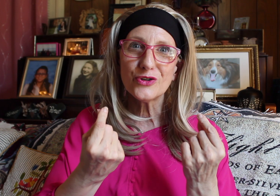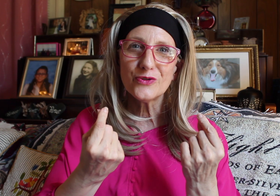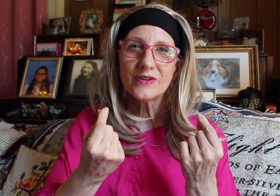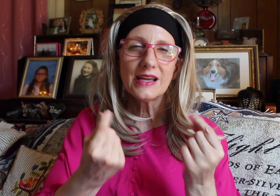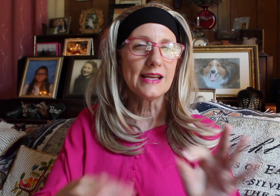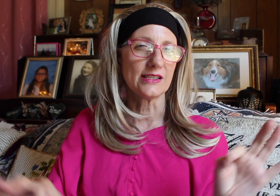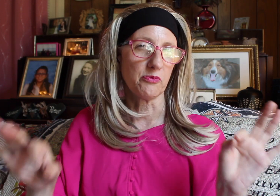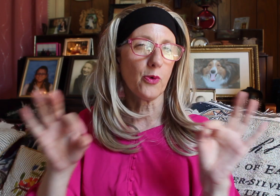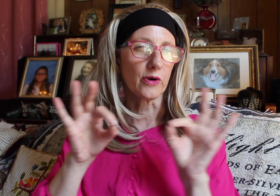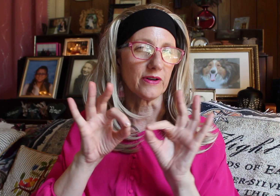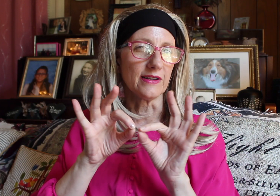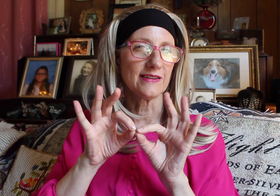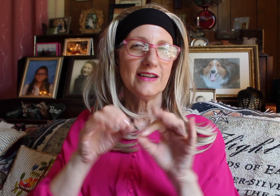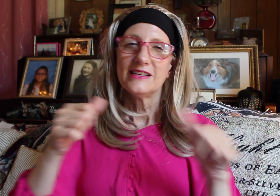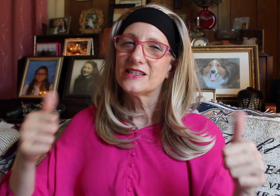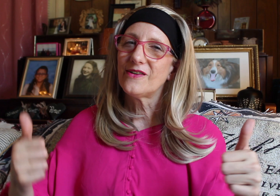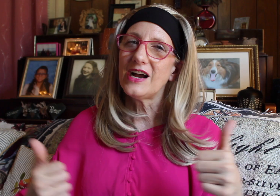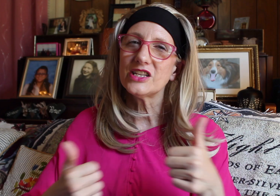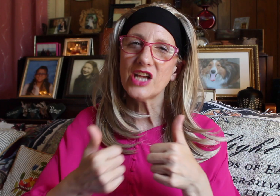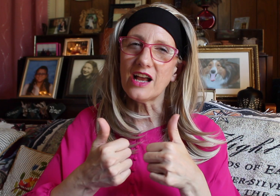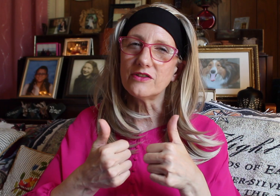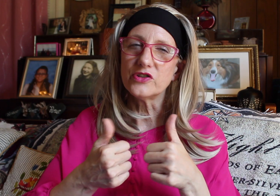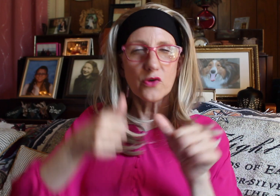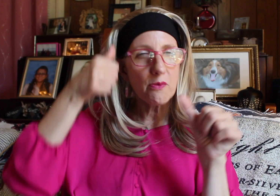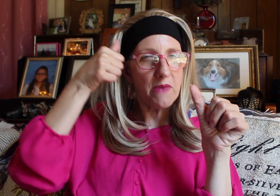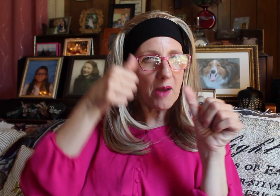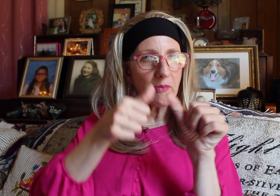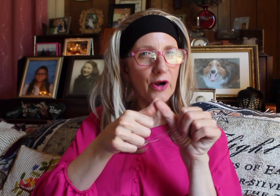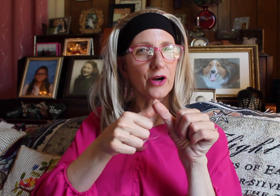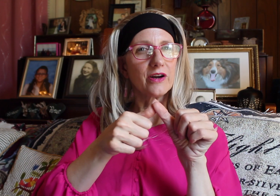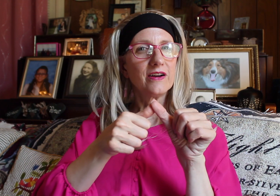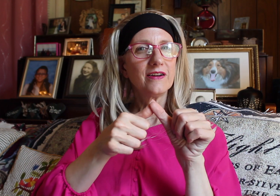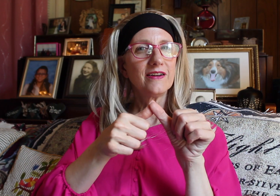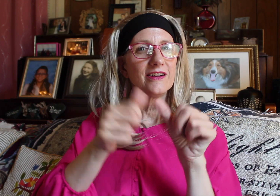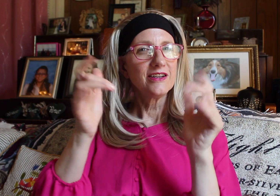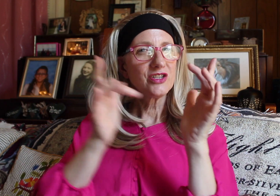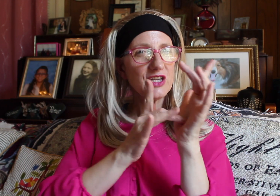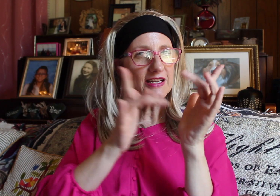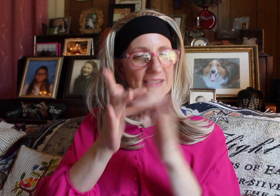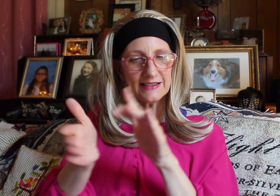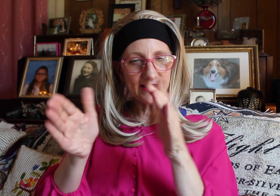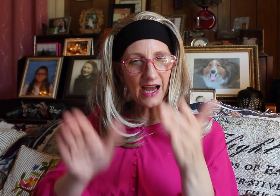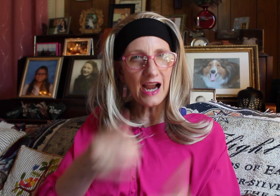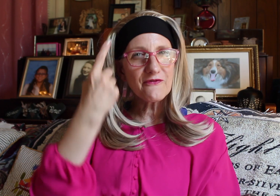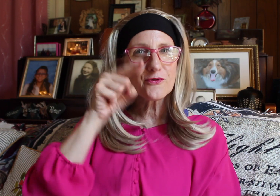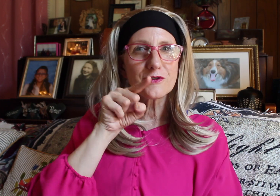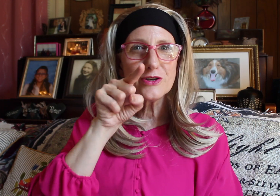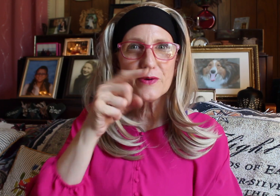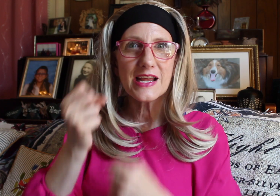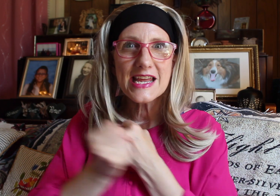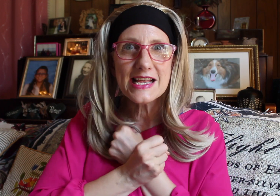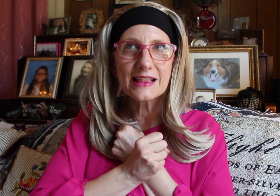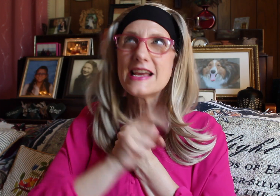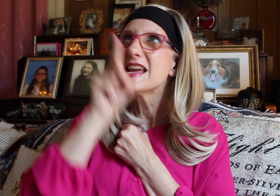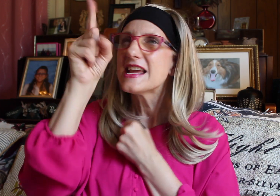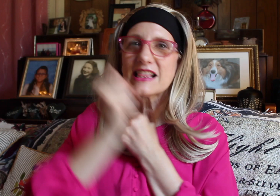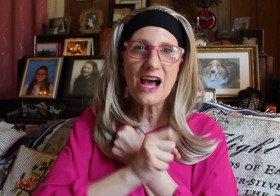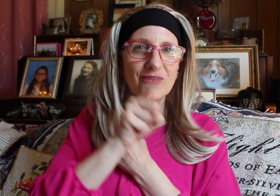is important. So I challenge you to remember, Jesus died for you and He loves